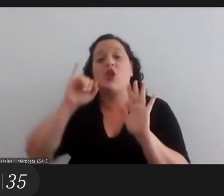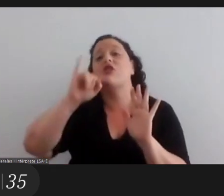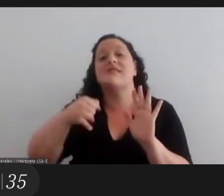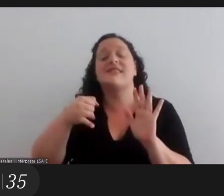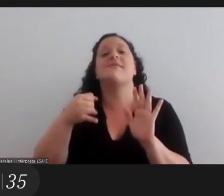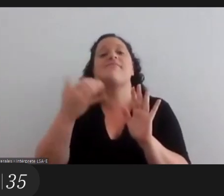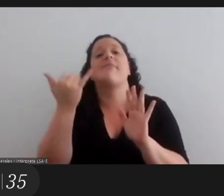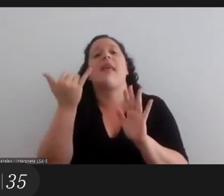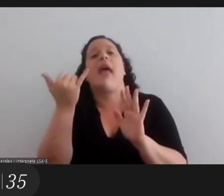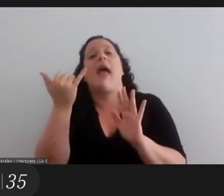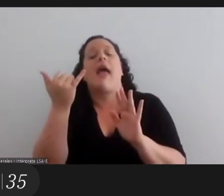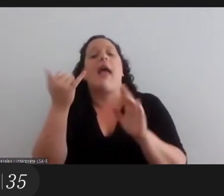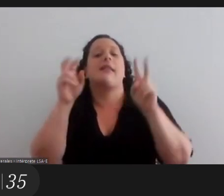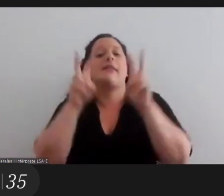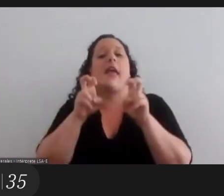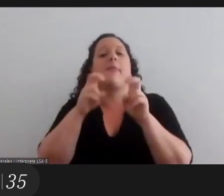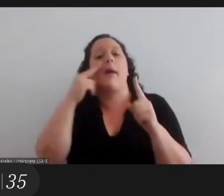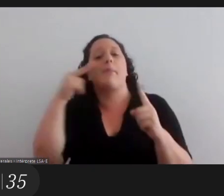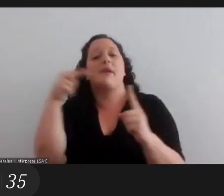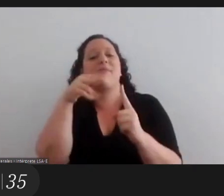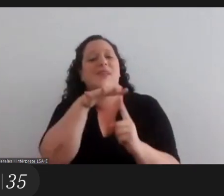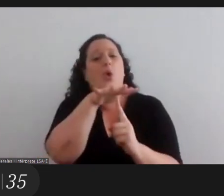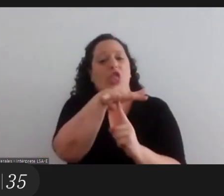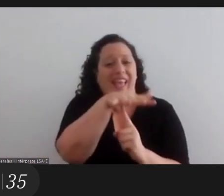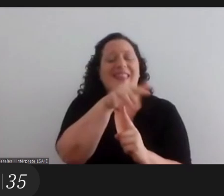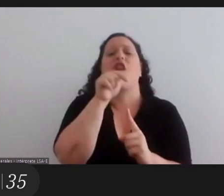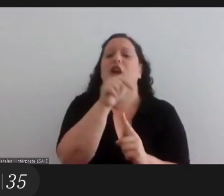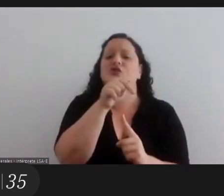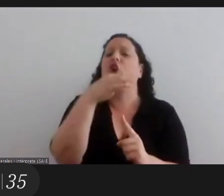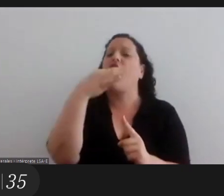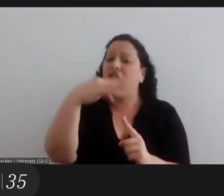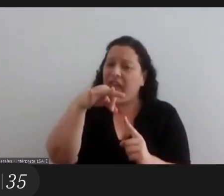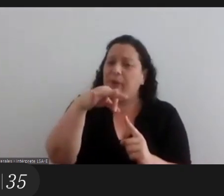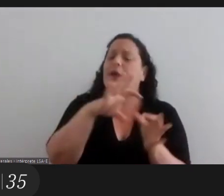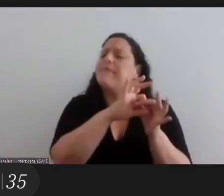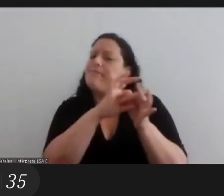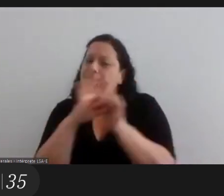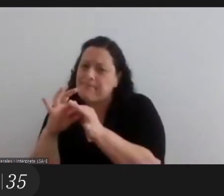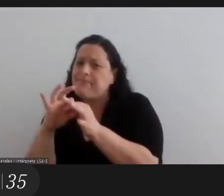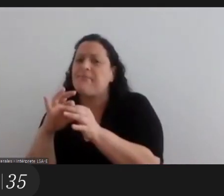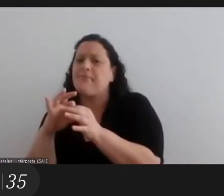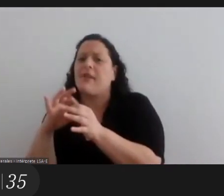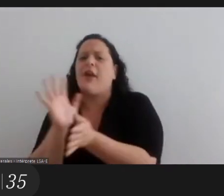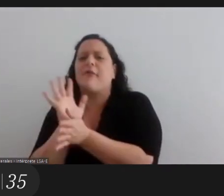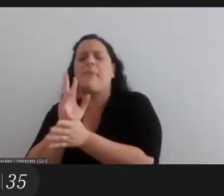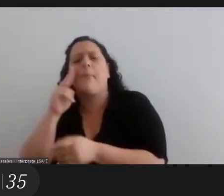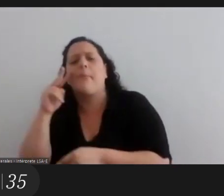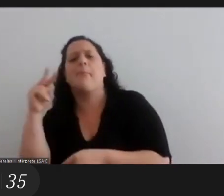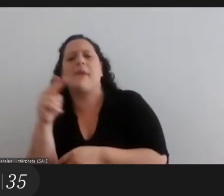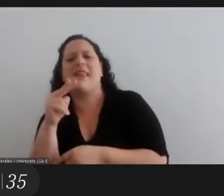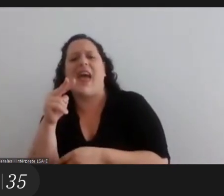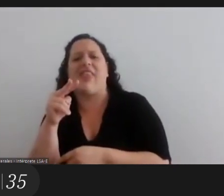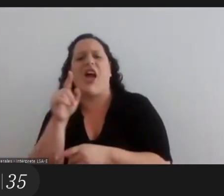this emphasis on gender perspective must go hand in hand with an anti